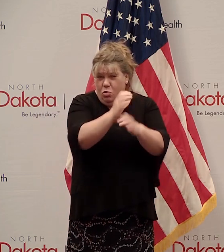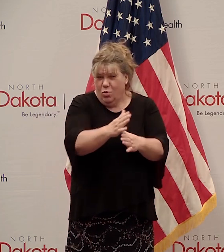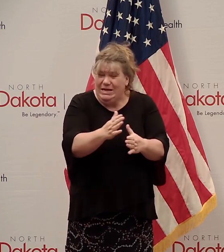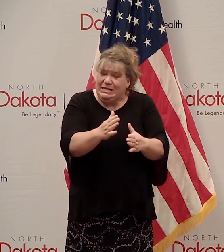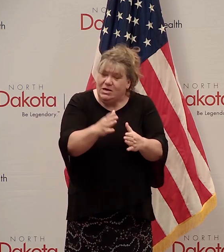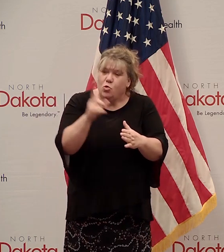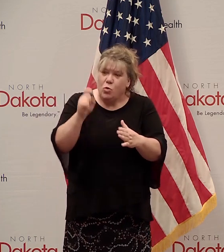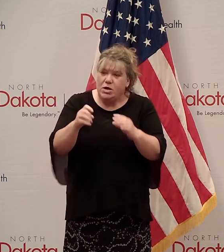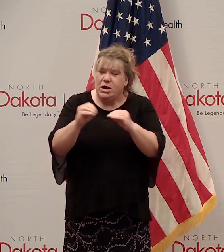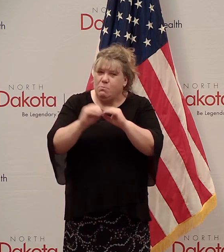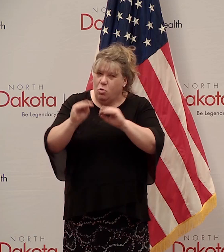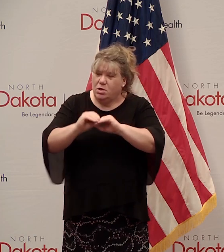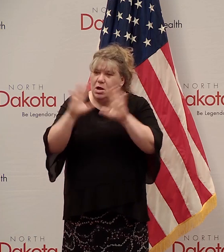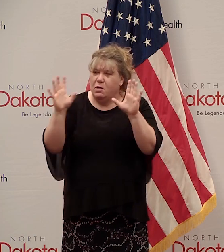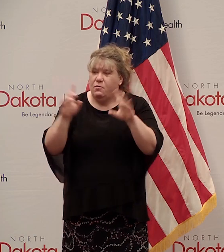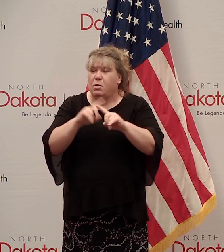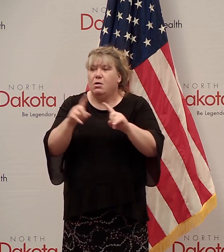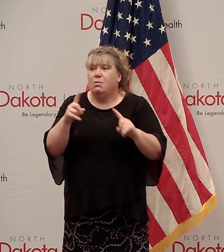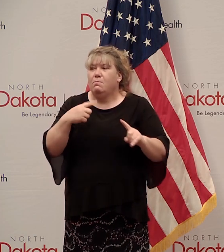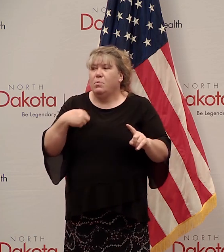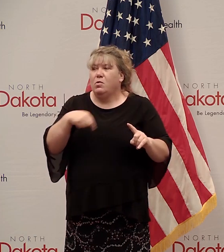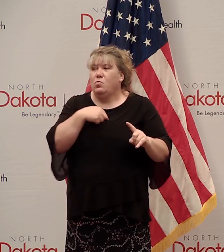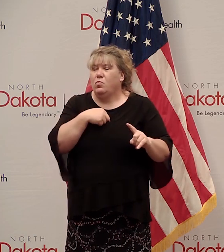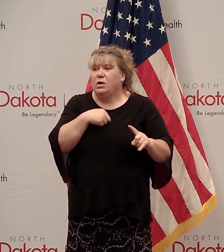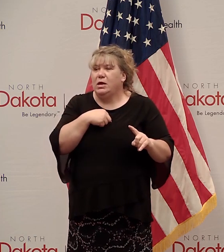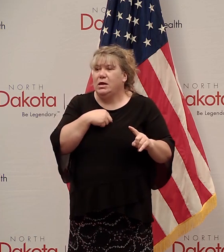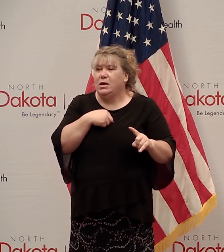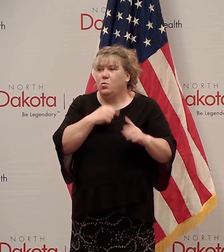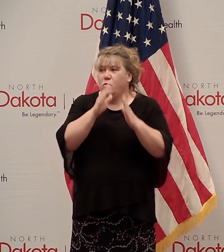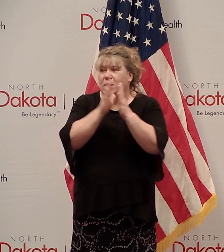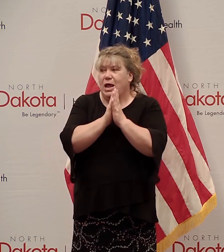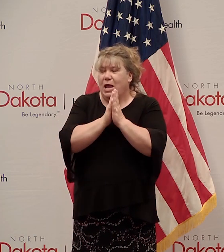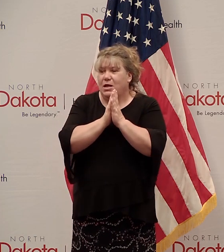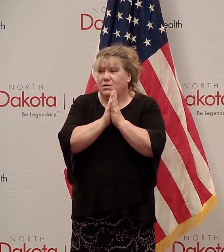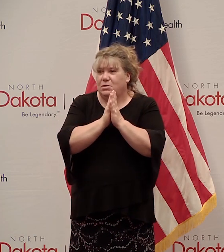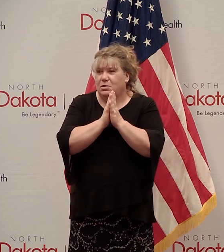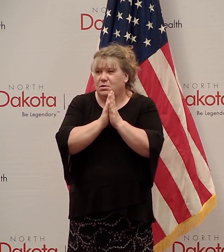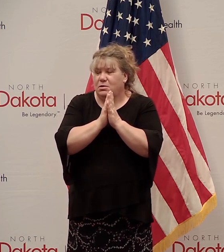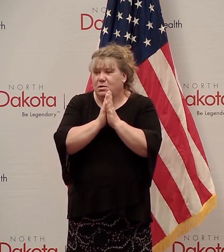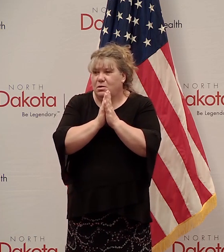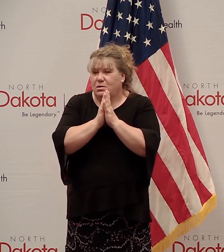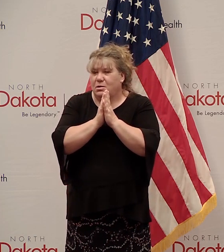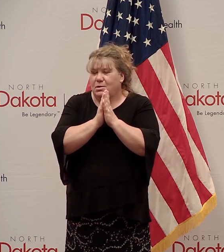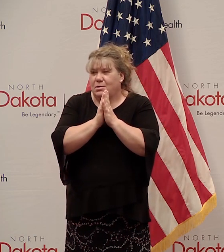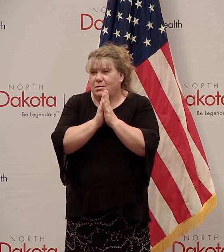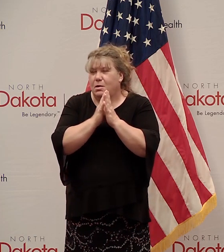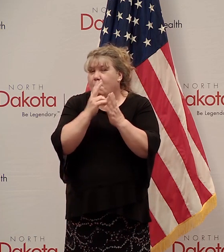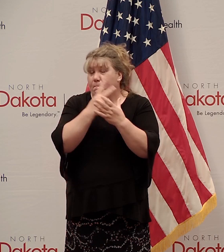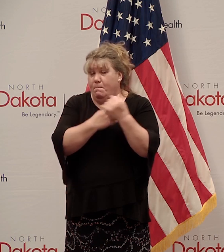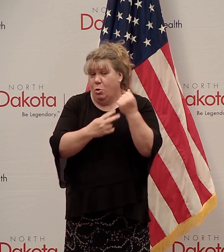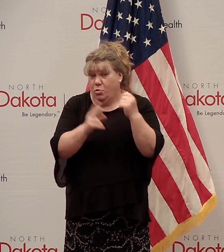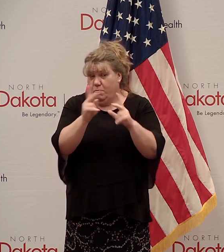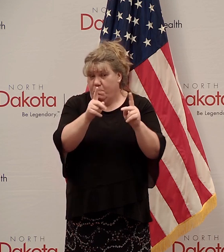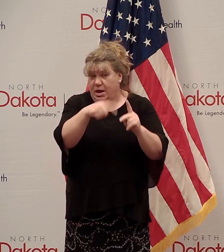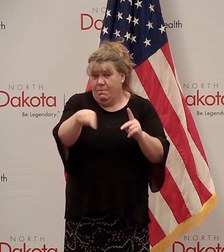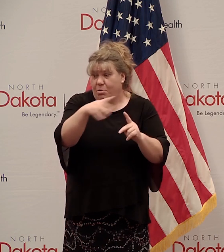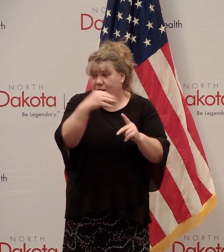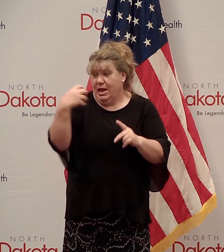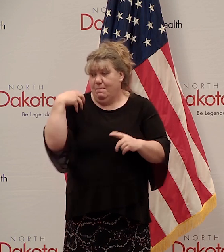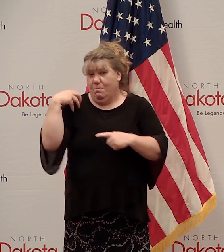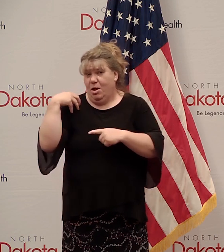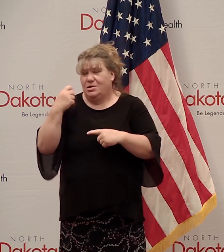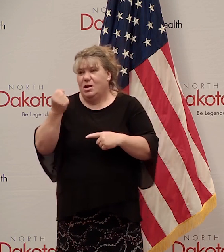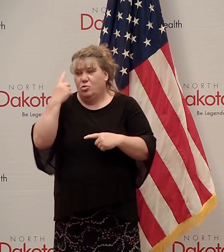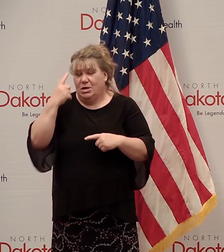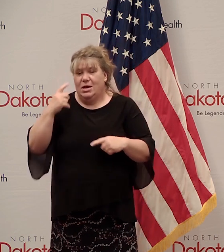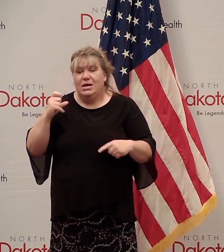But I think, again, we would ask both individuals and employers understand that